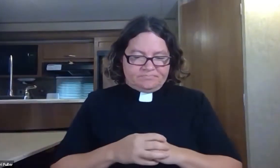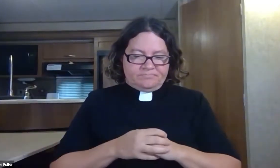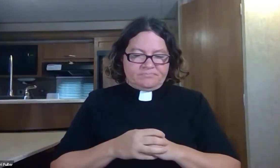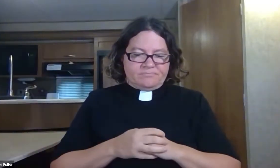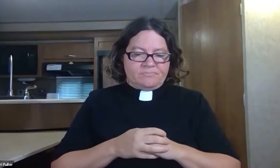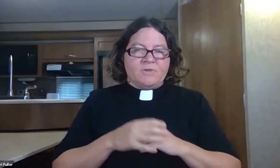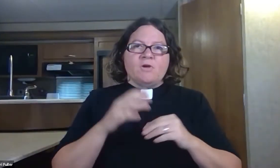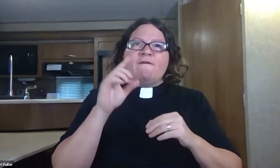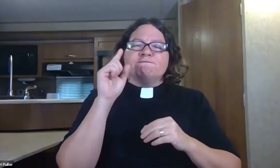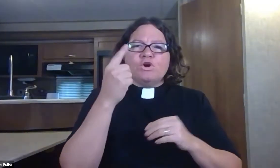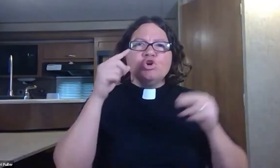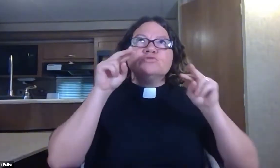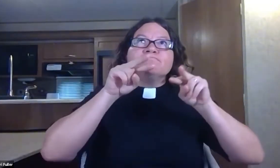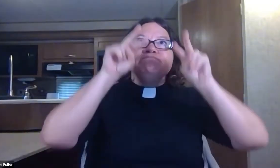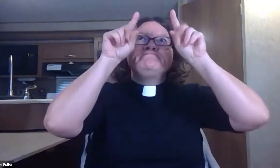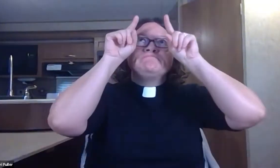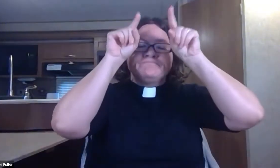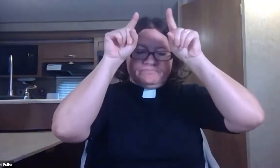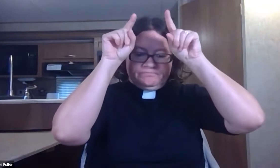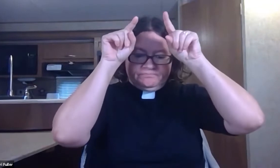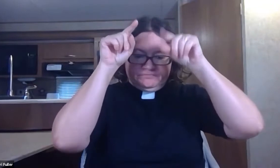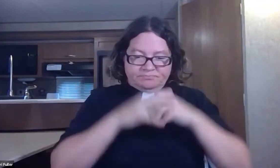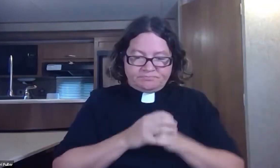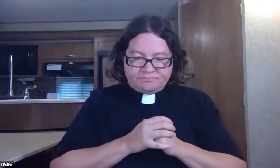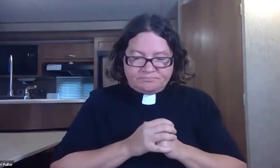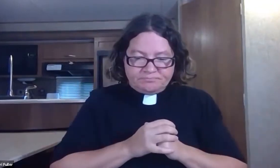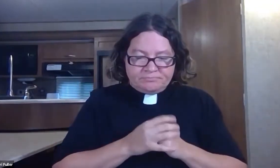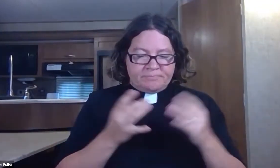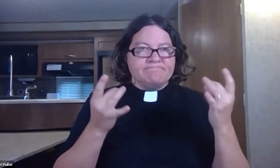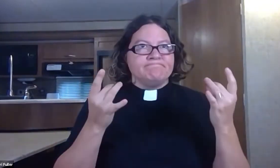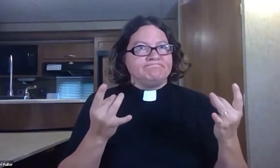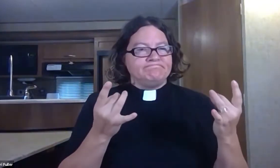Instead of looking at the things that divide us, we first look to God